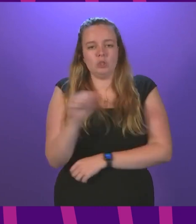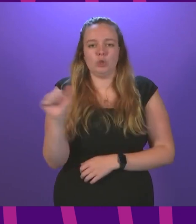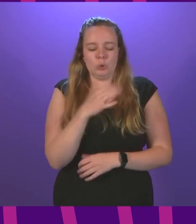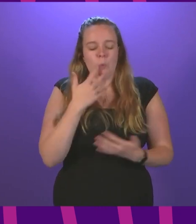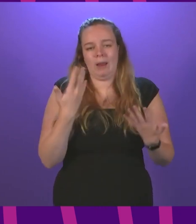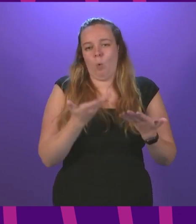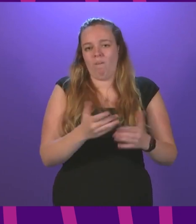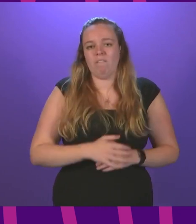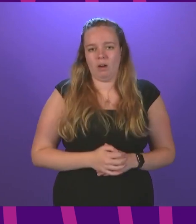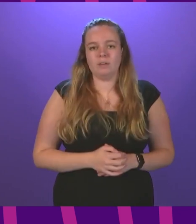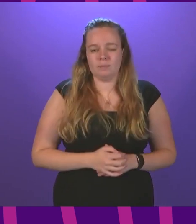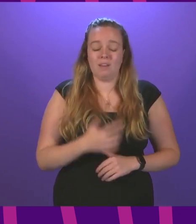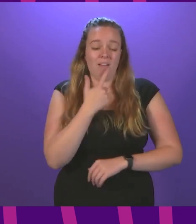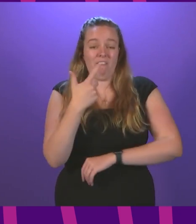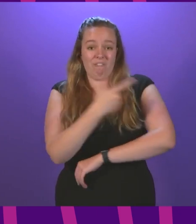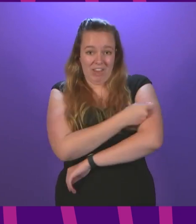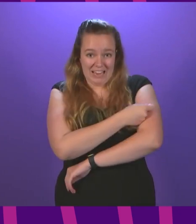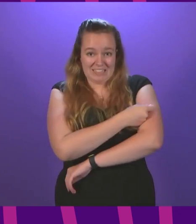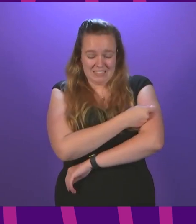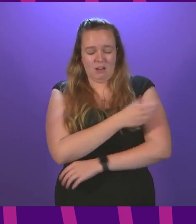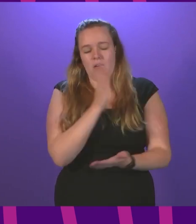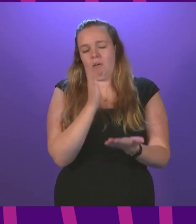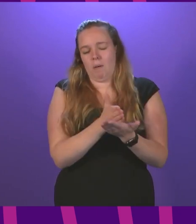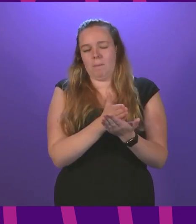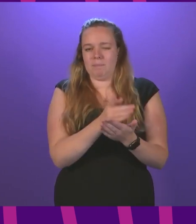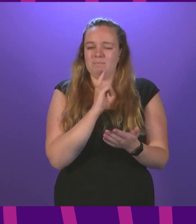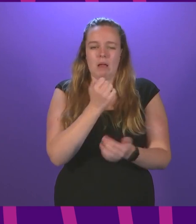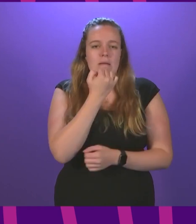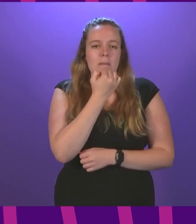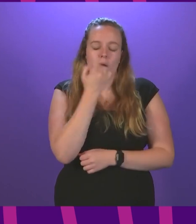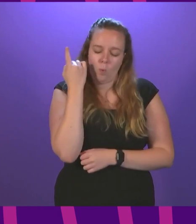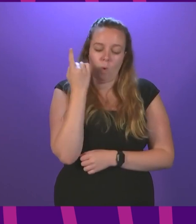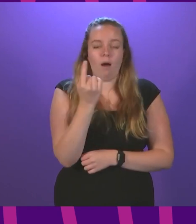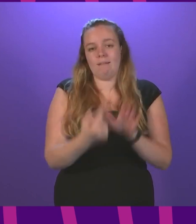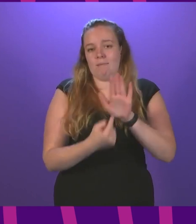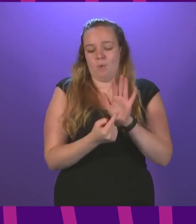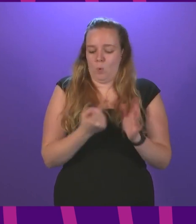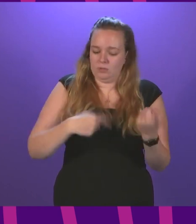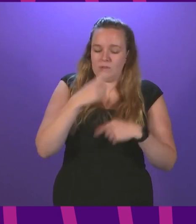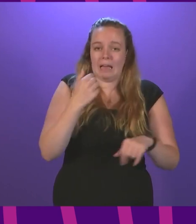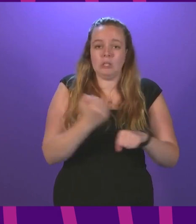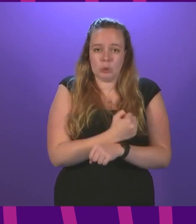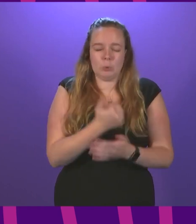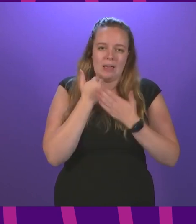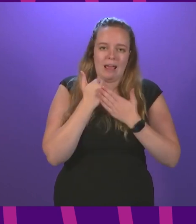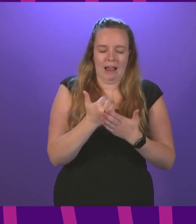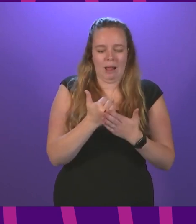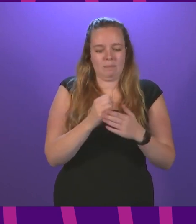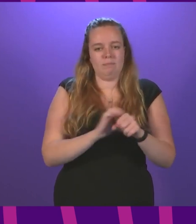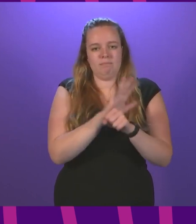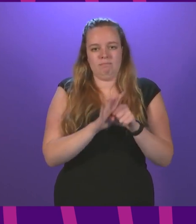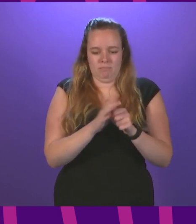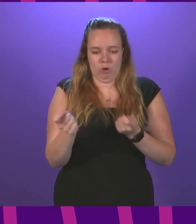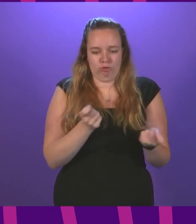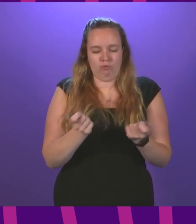it is offered. Getting vaccinated undoubtedly remains the single most important thing any of us can do to help keep cases